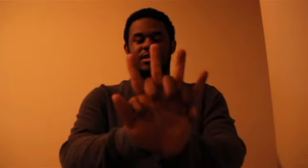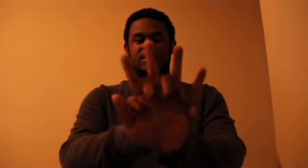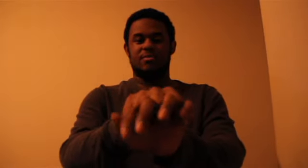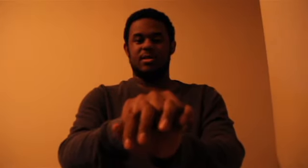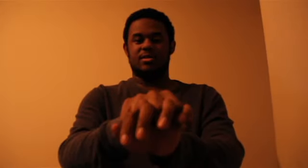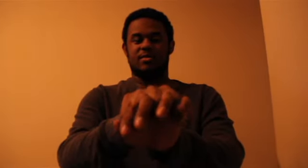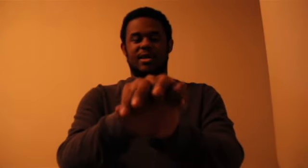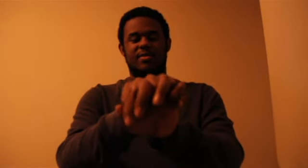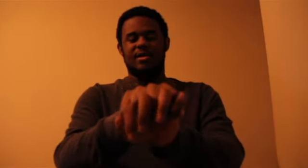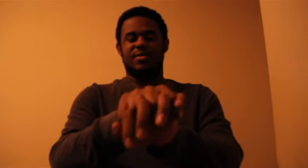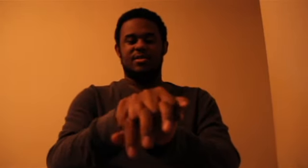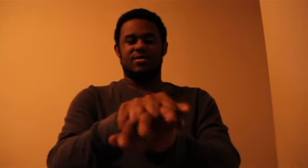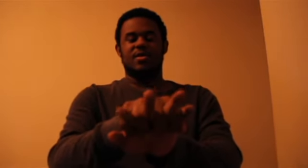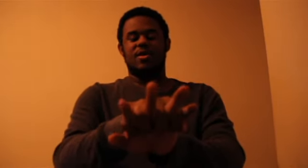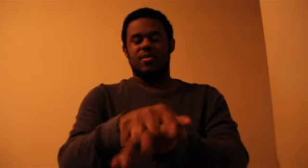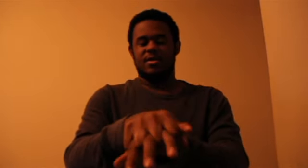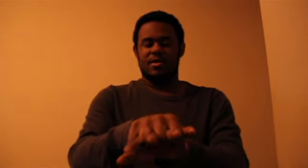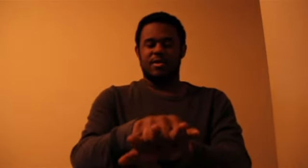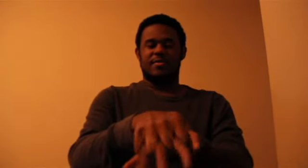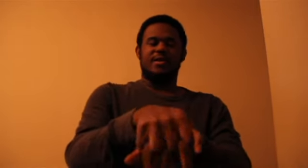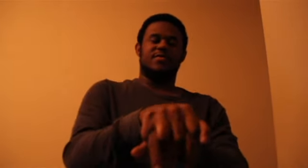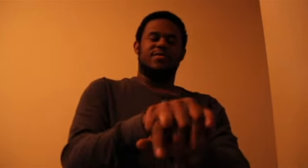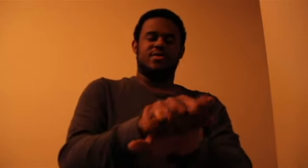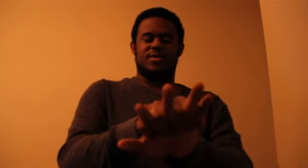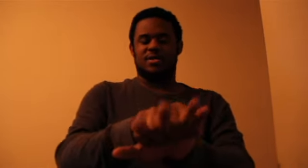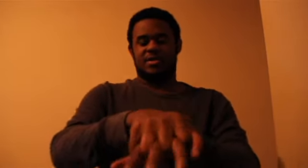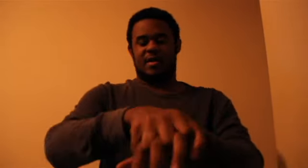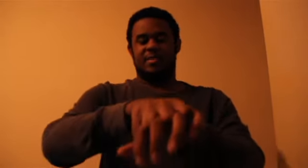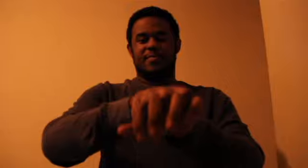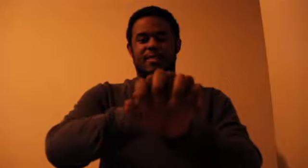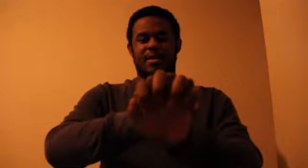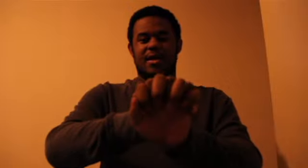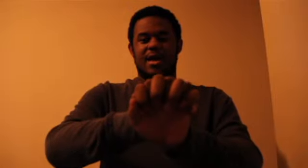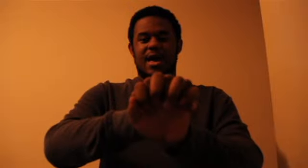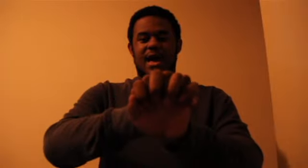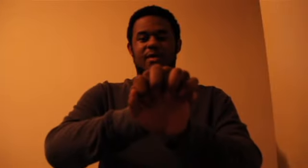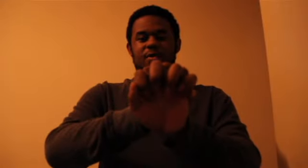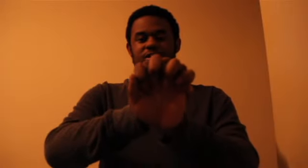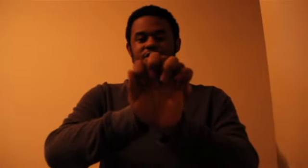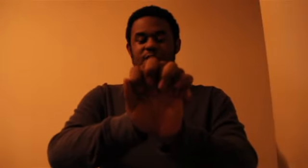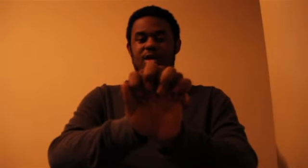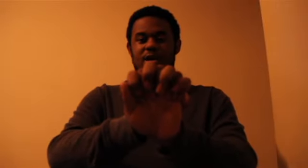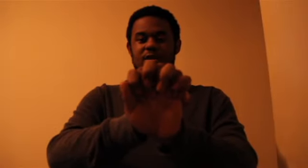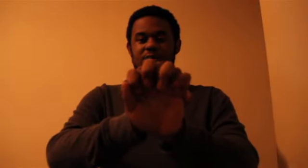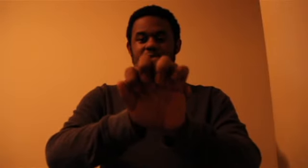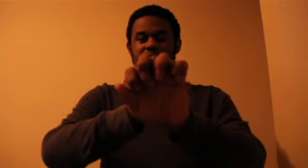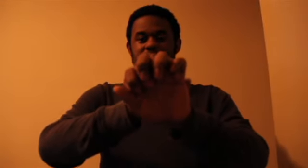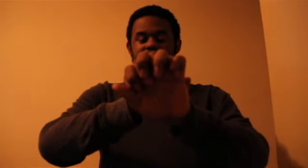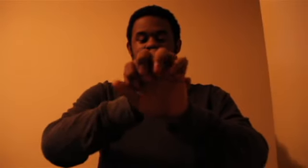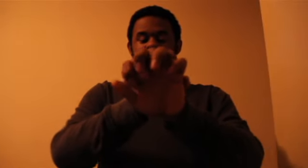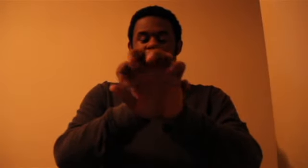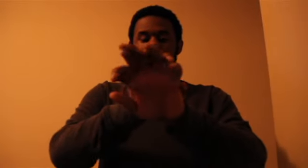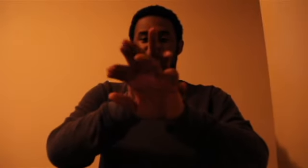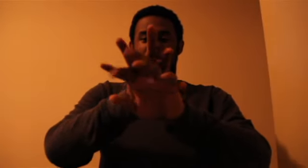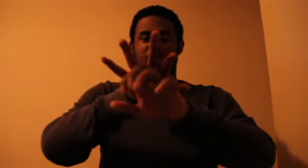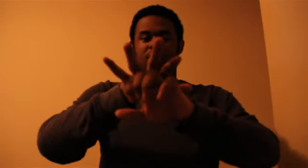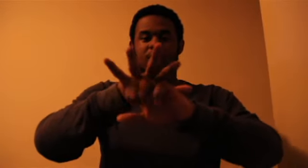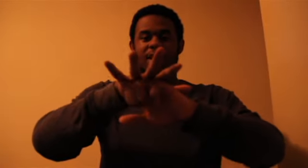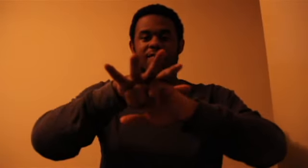missile not magic missile but the magic force push right and once you are here you bring your left